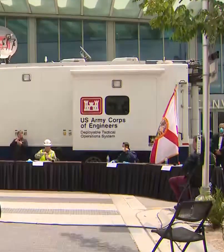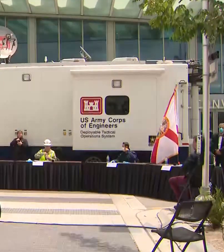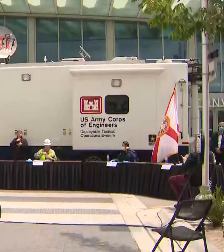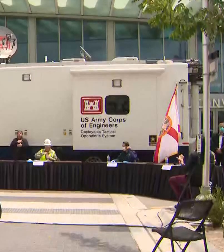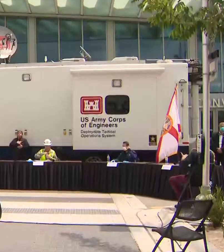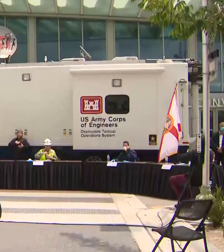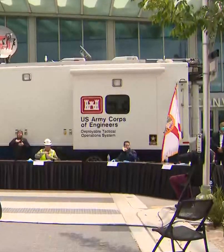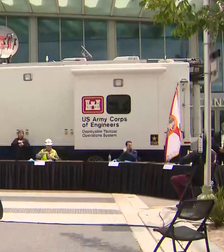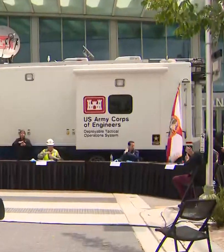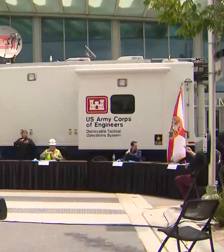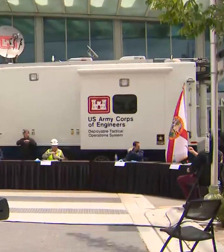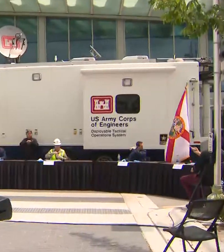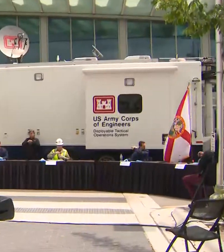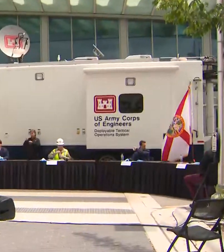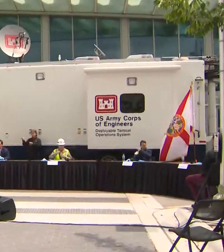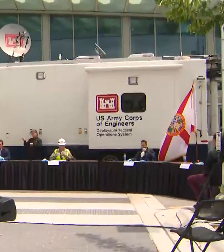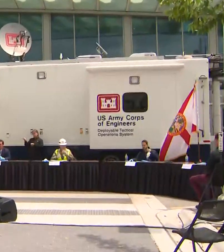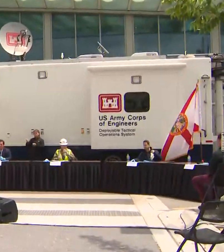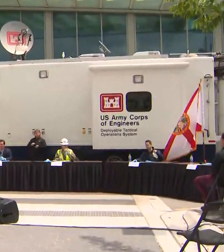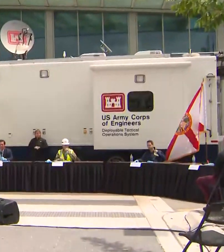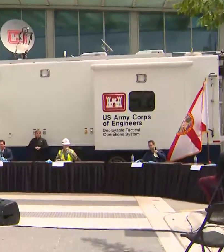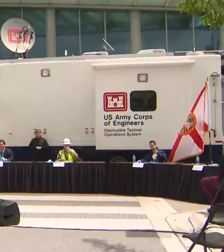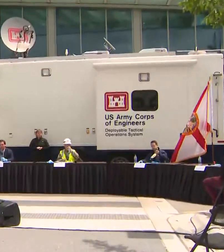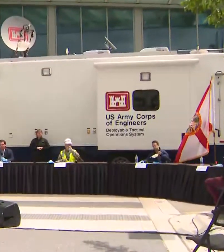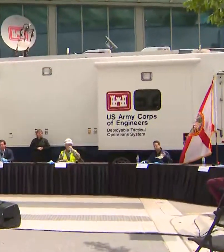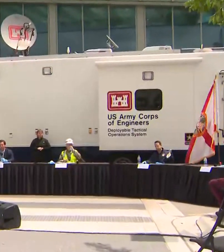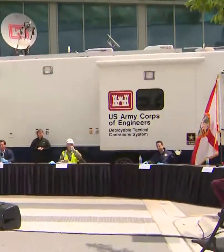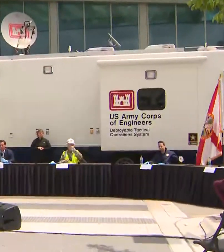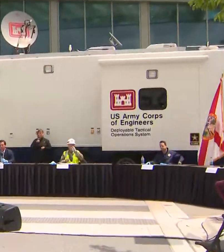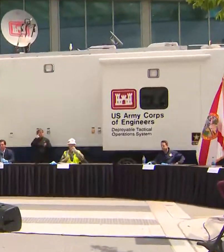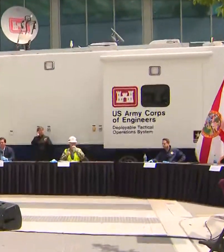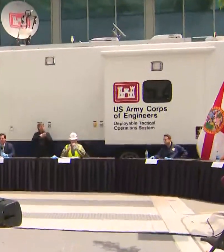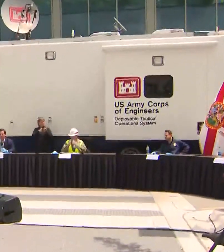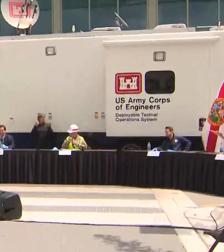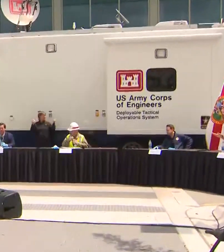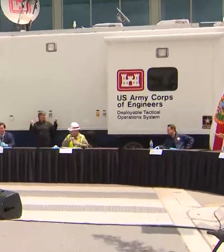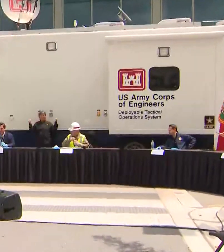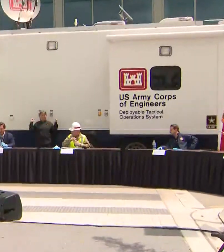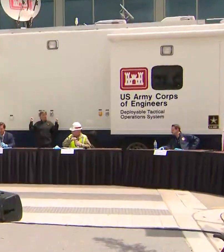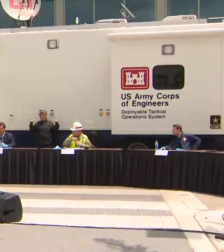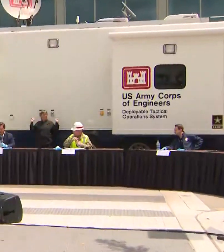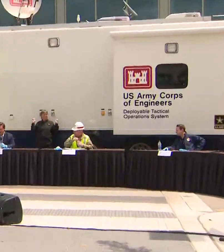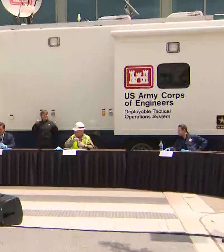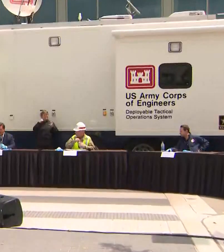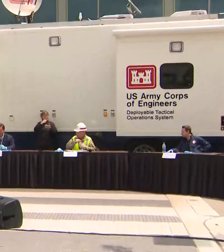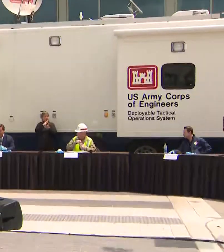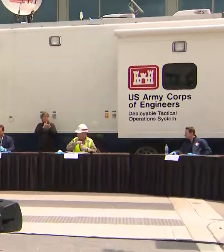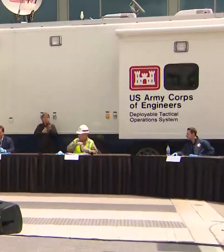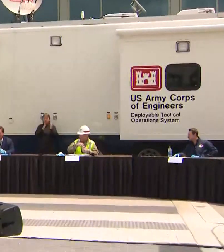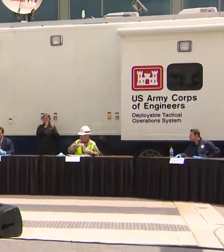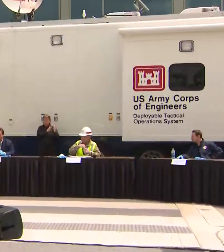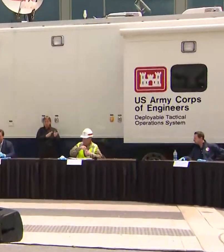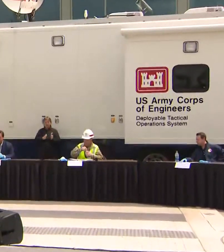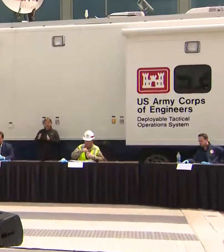We are, what you see here, is part of the plan that we had from the very beginning.